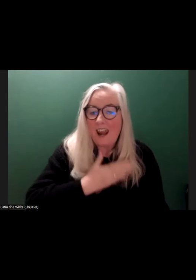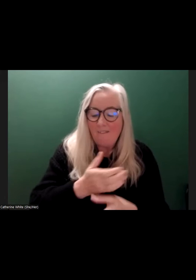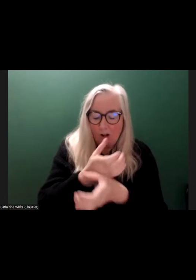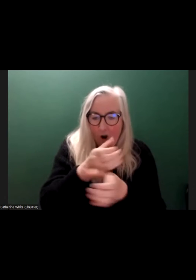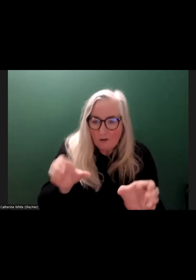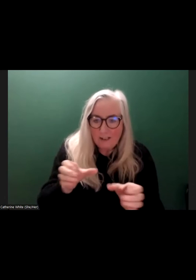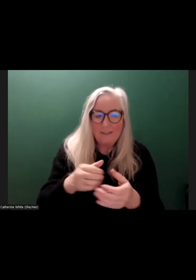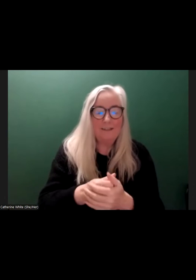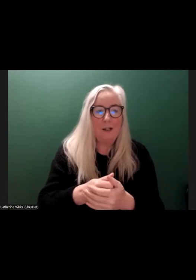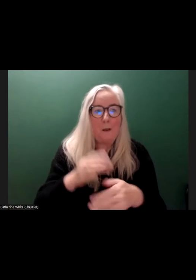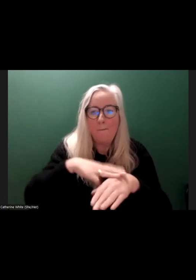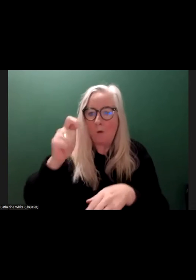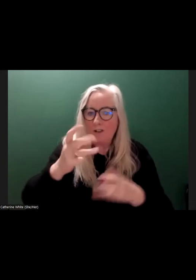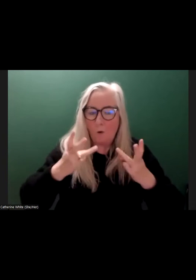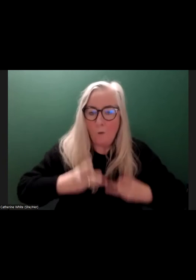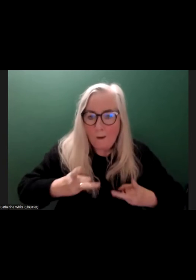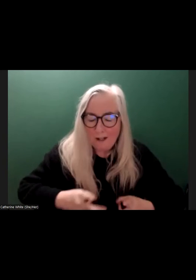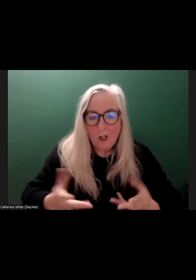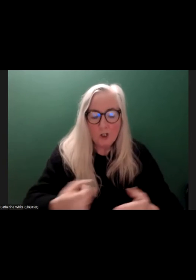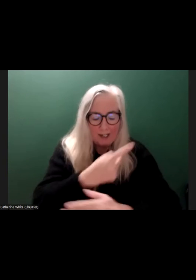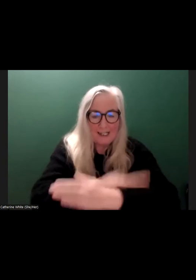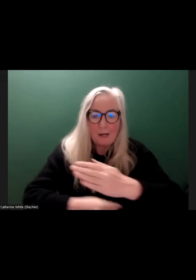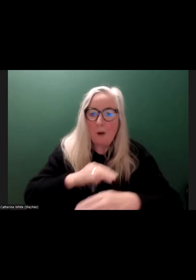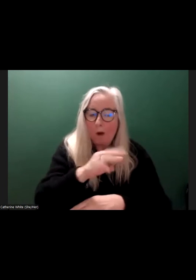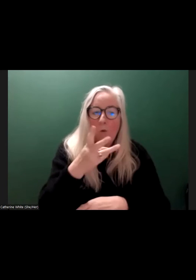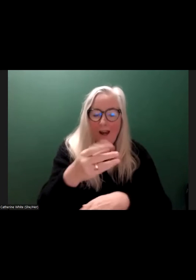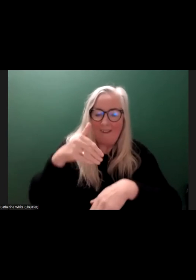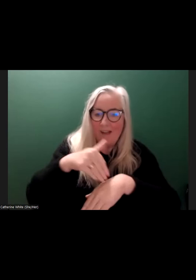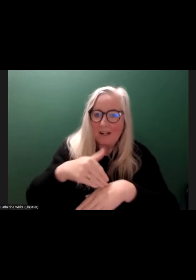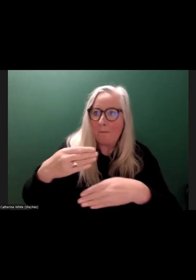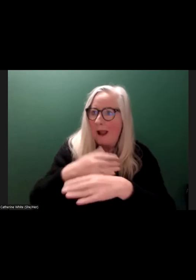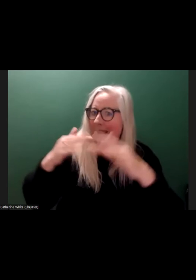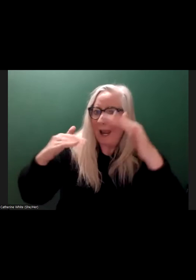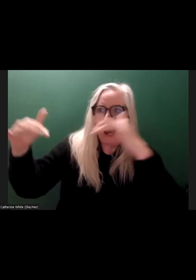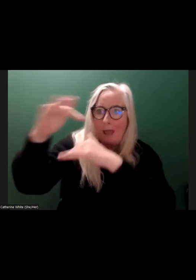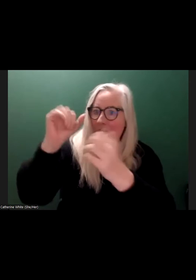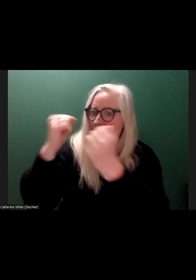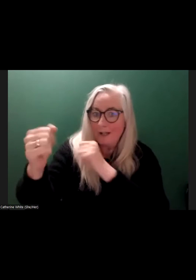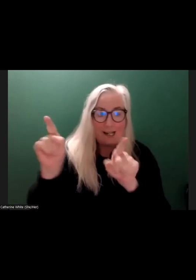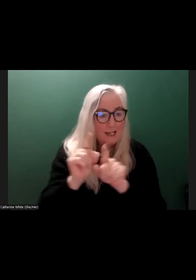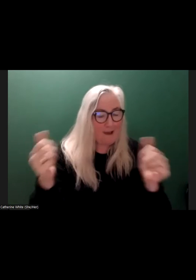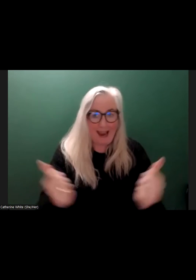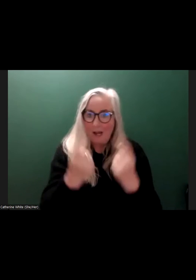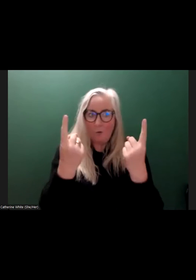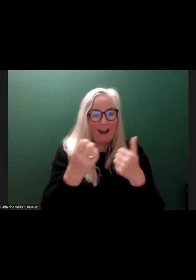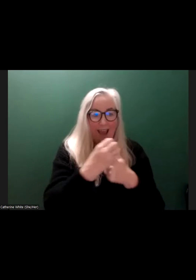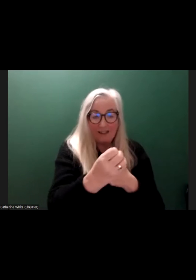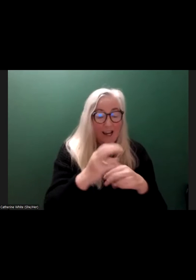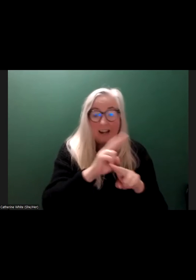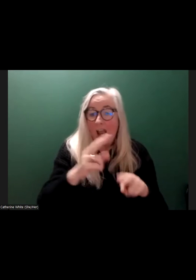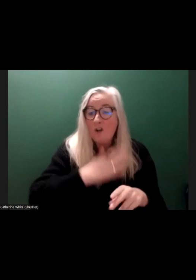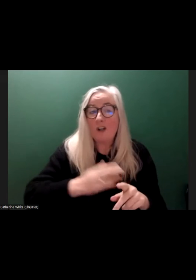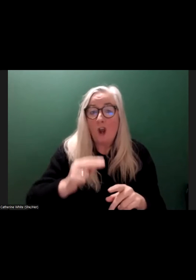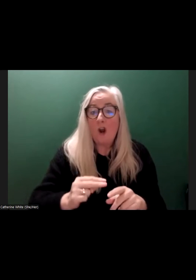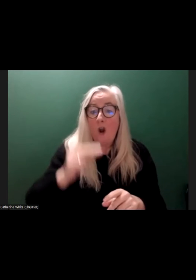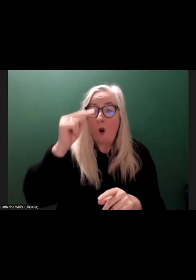and most of those are women. So disabled people are going to be affected by climate change just as much as anyone else. Not only just in the Northern Hemisphere, but